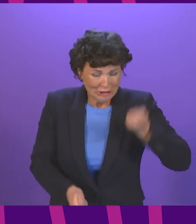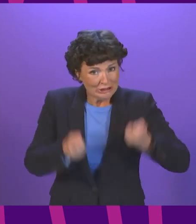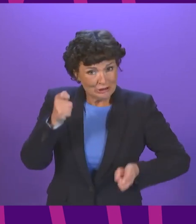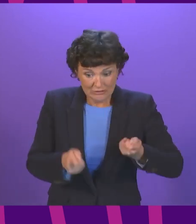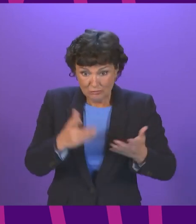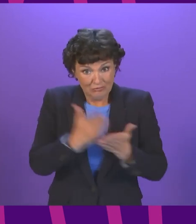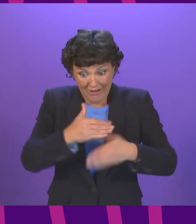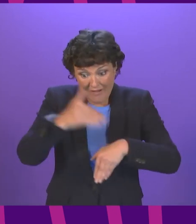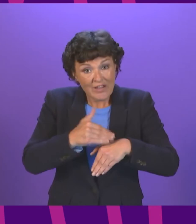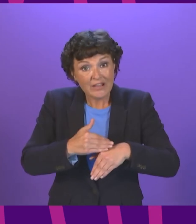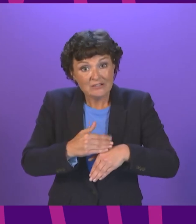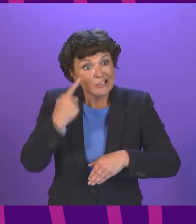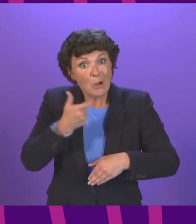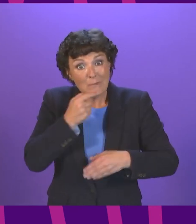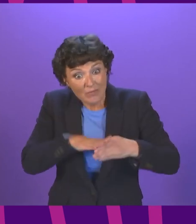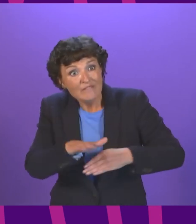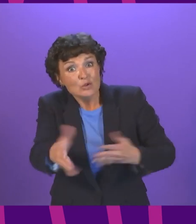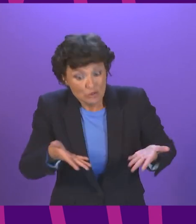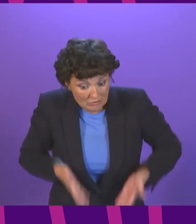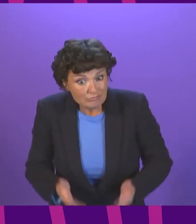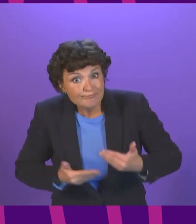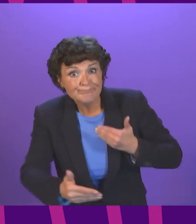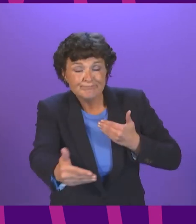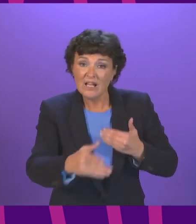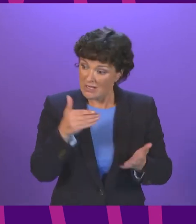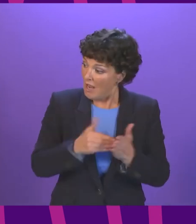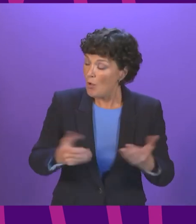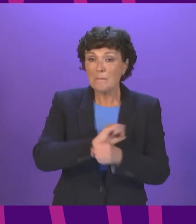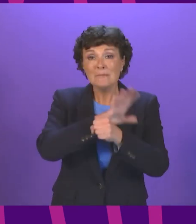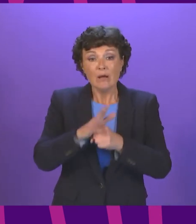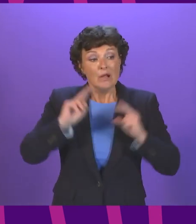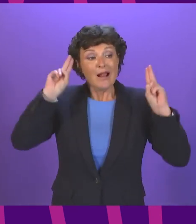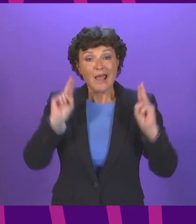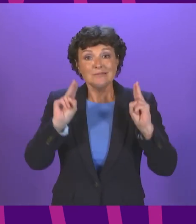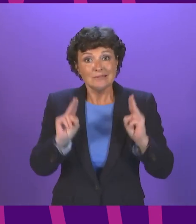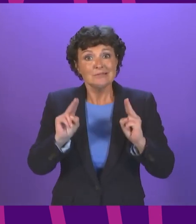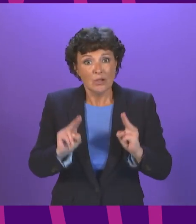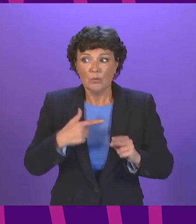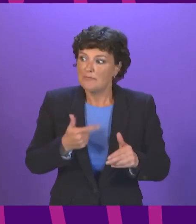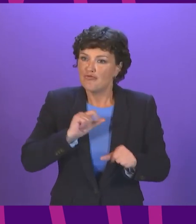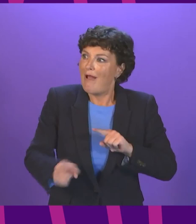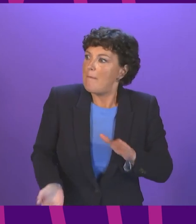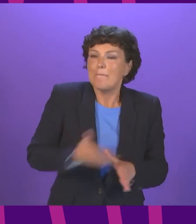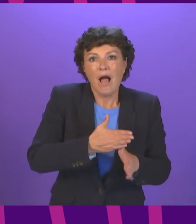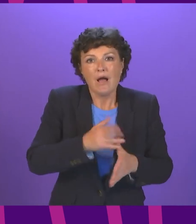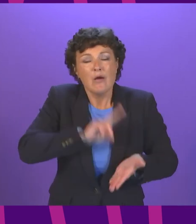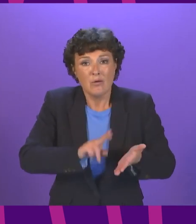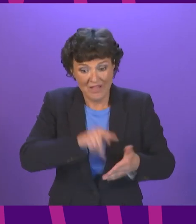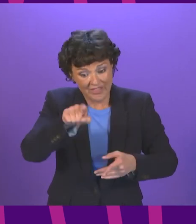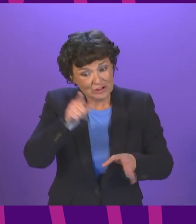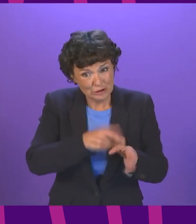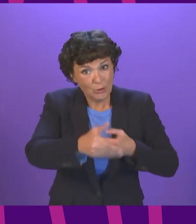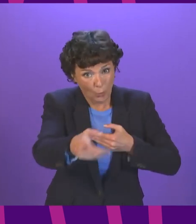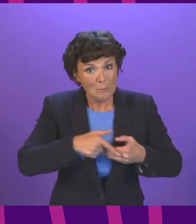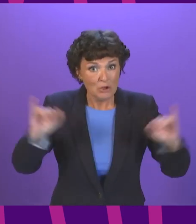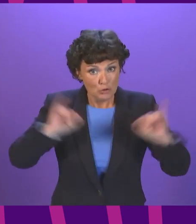generation And as we begin our recovery from the pandemic, the year ahead will be particularly crucial In the face of the